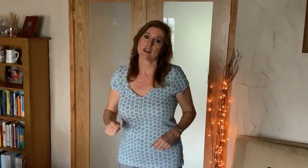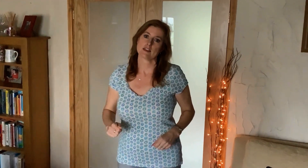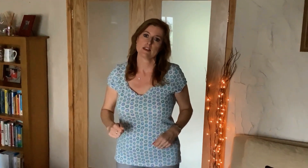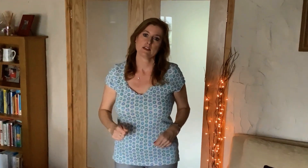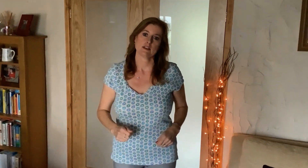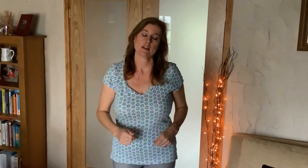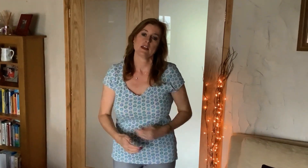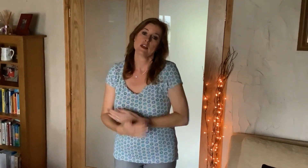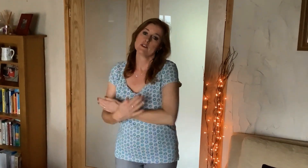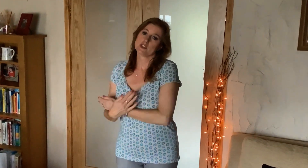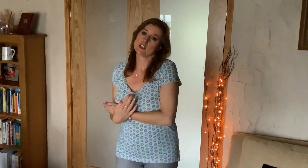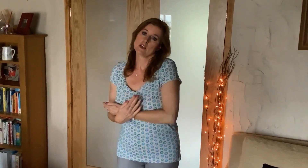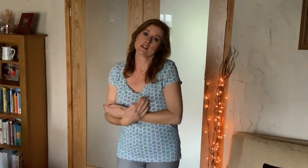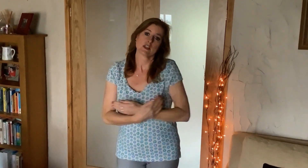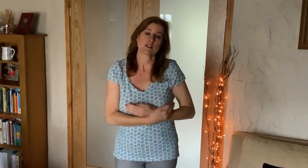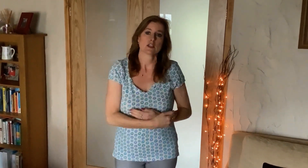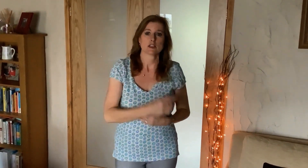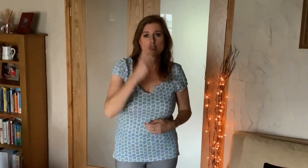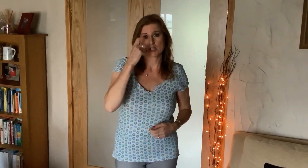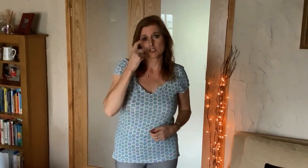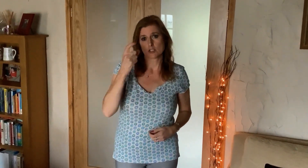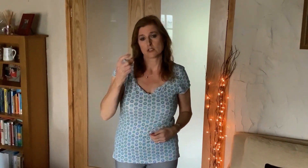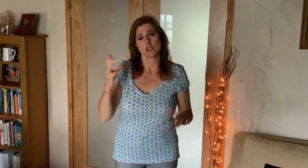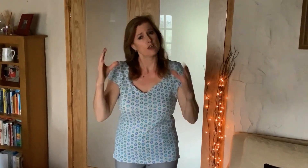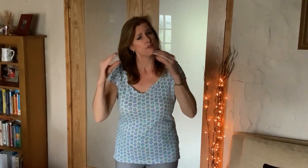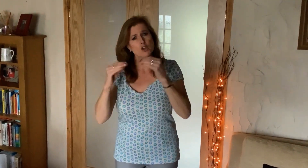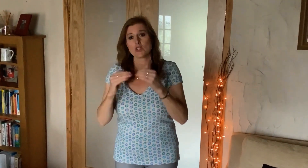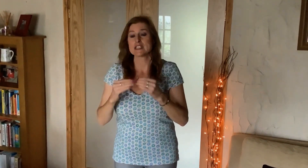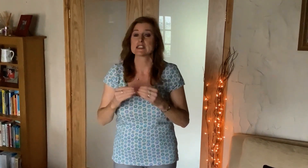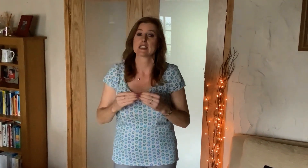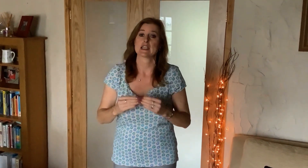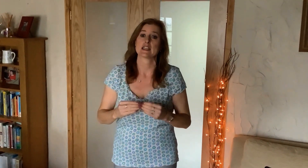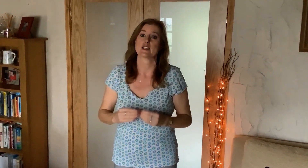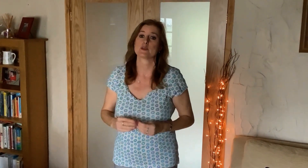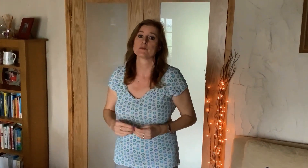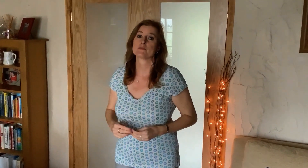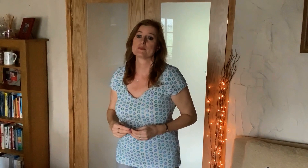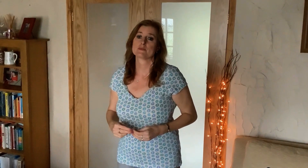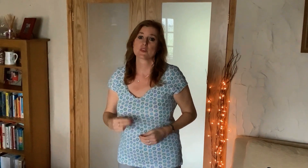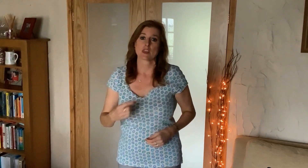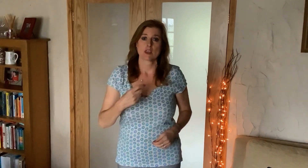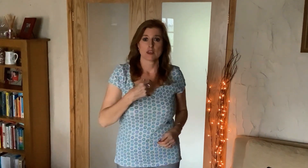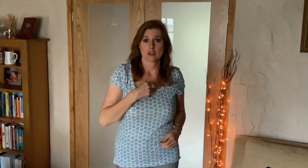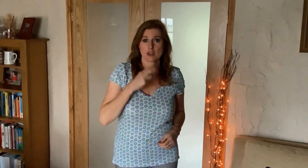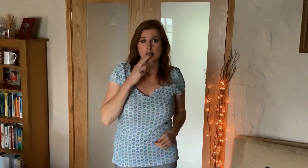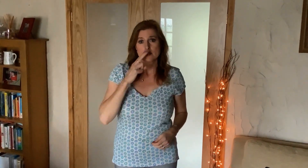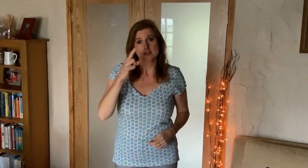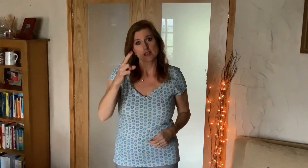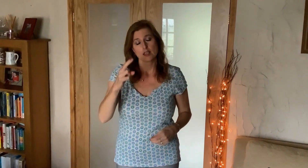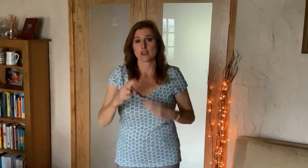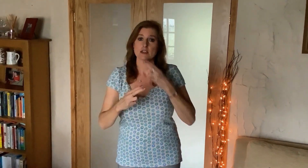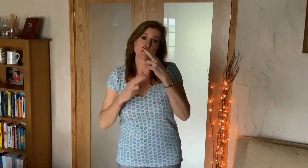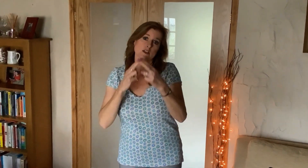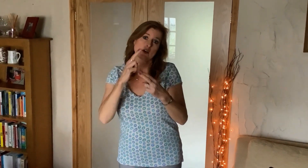If you're tossing and you're turning and you just can't fall asleep I'll sing a song